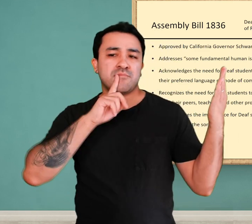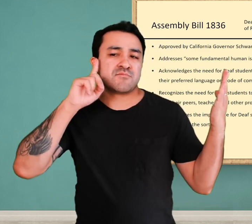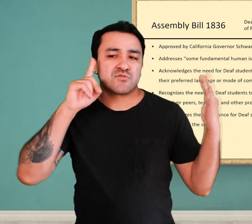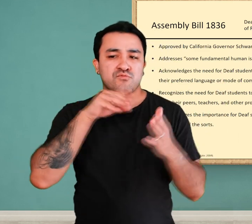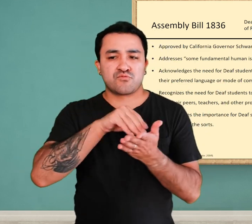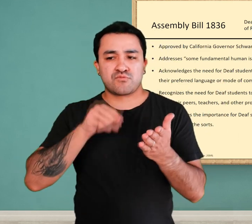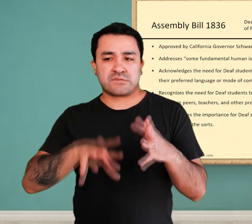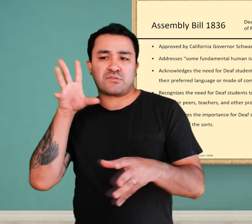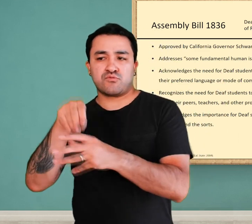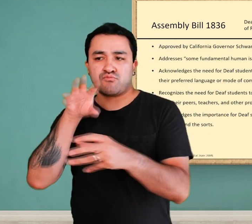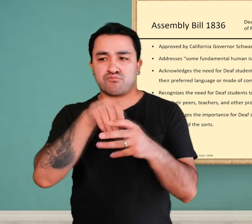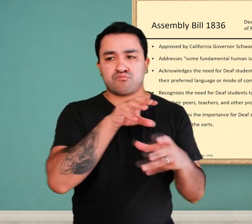sports, etc.